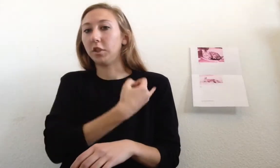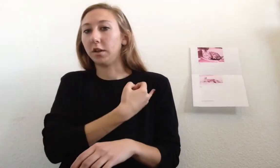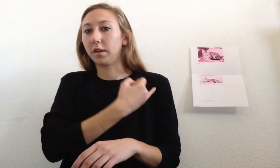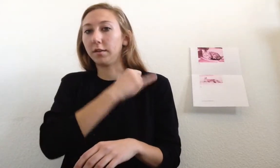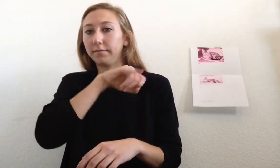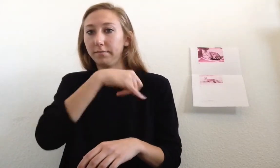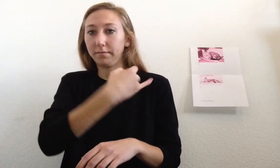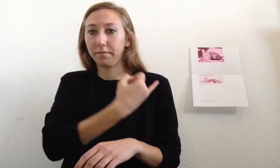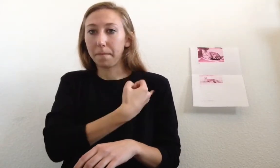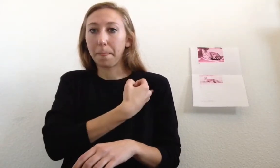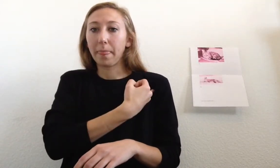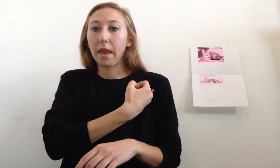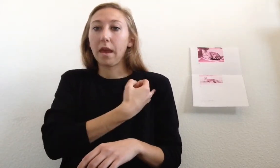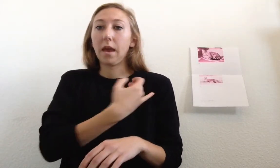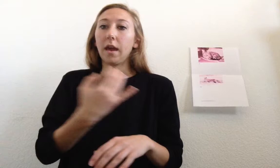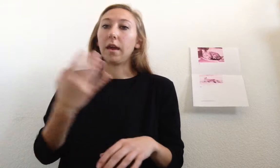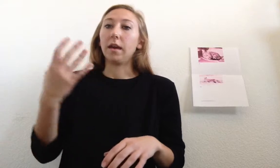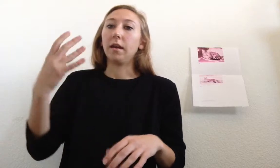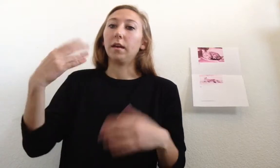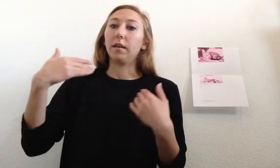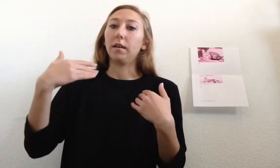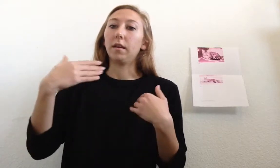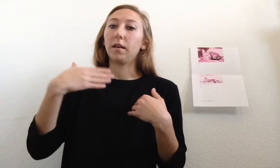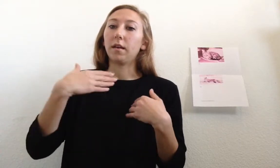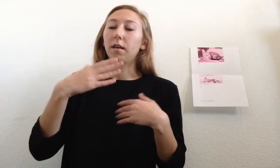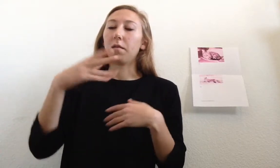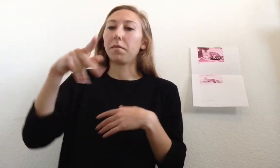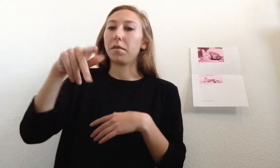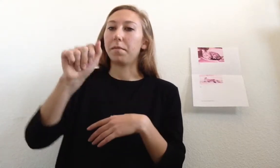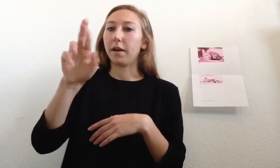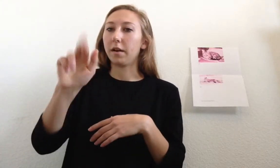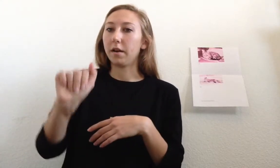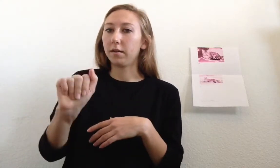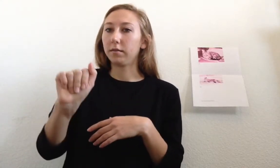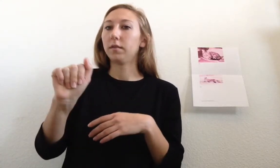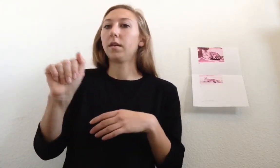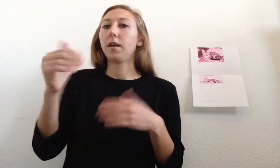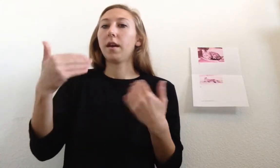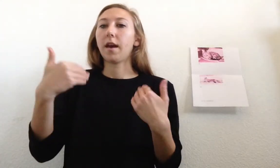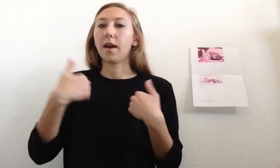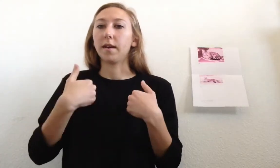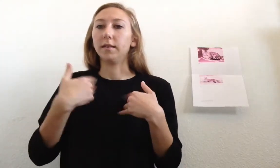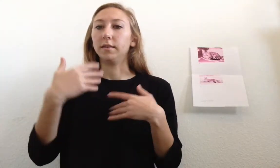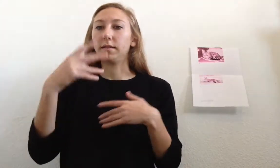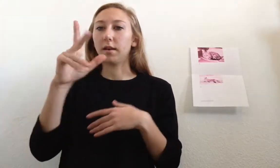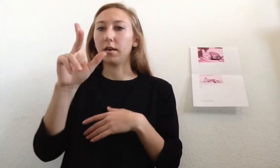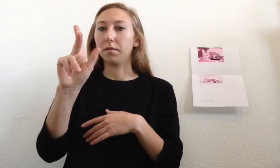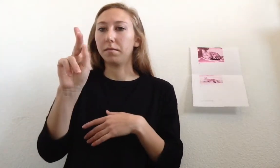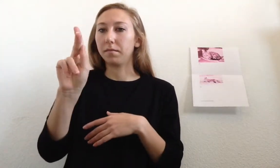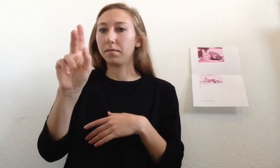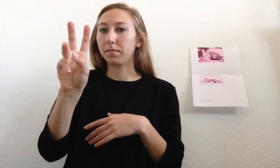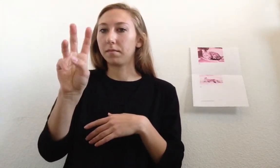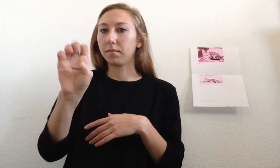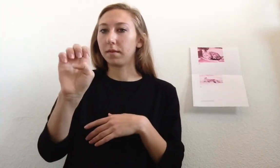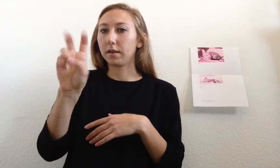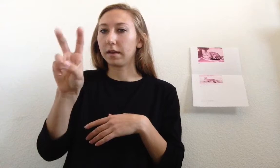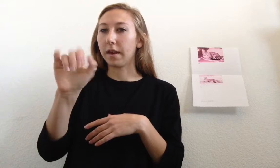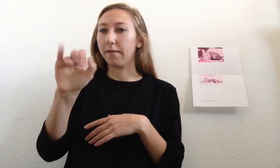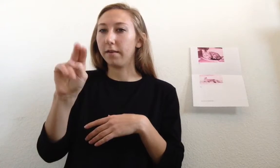Jonathan. And, um, the para has, um, Kevin